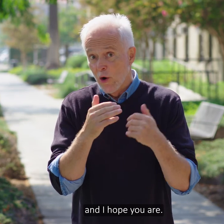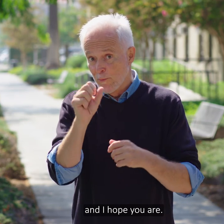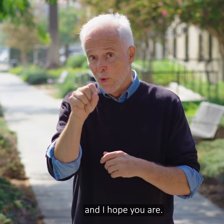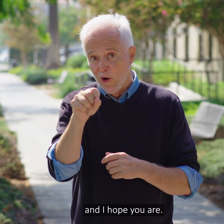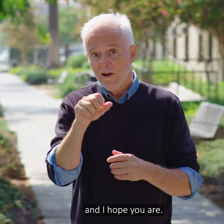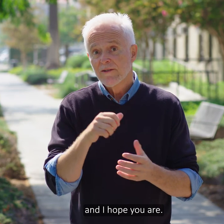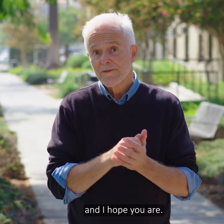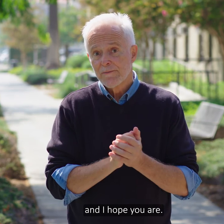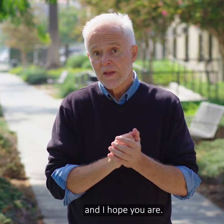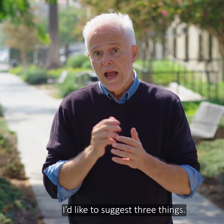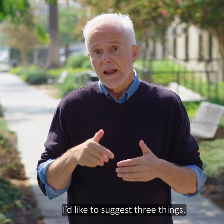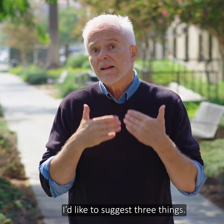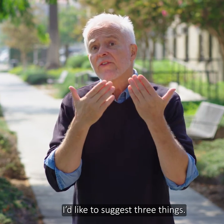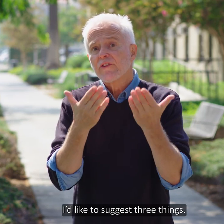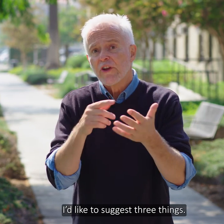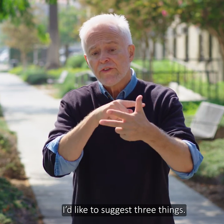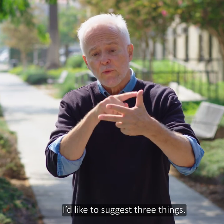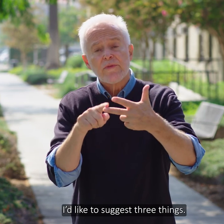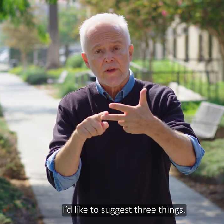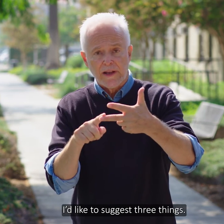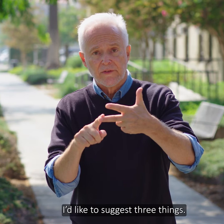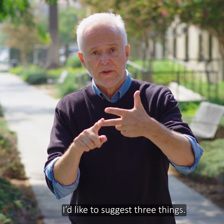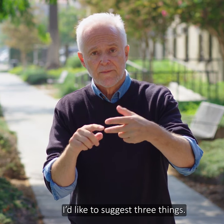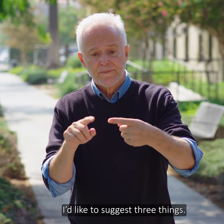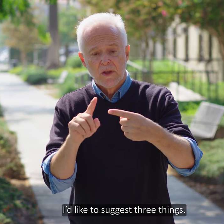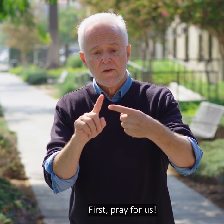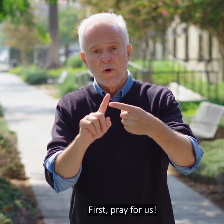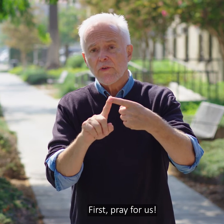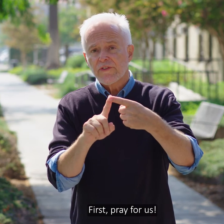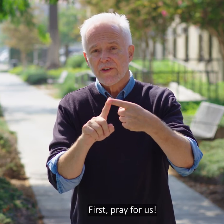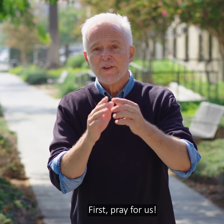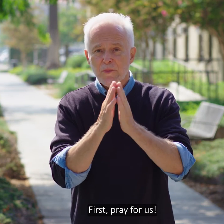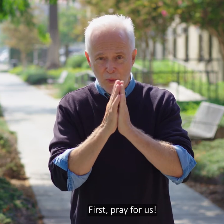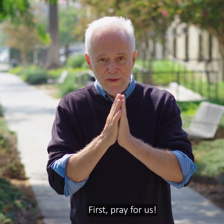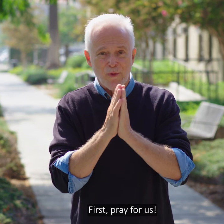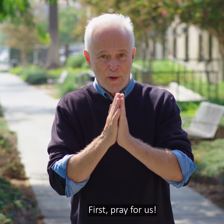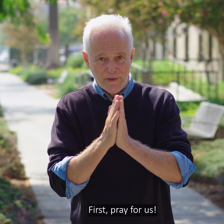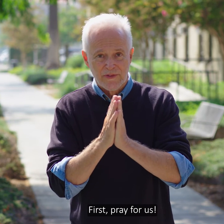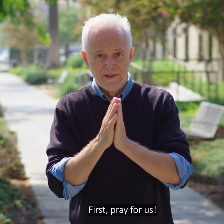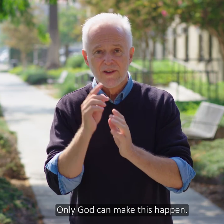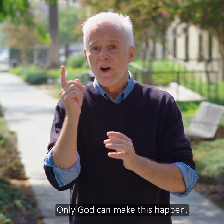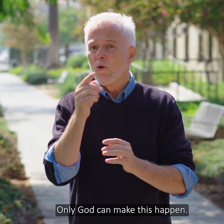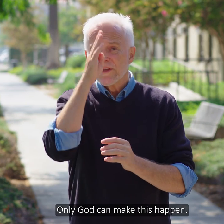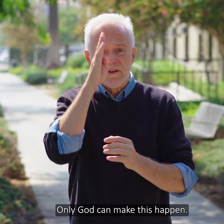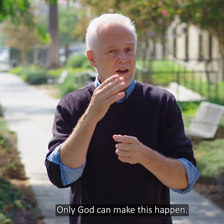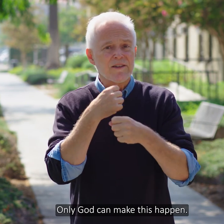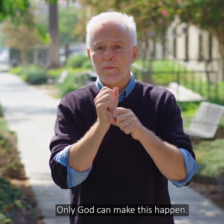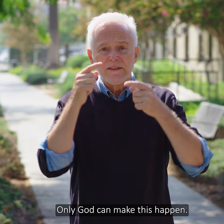hope you are, I'd like to suggest three things. First, pray for us. Only God can make